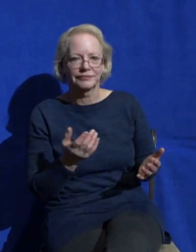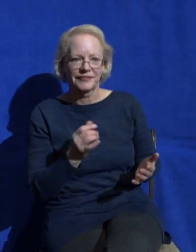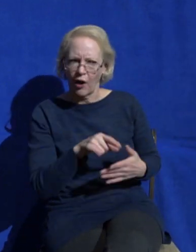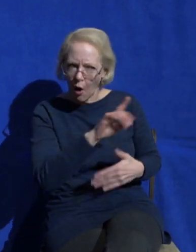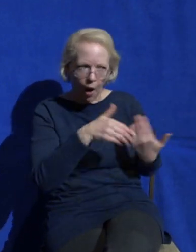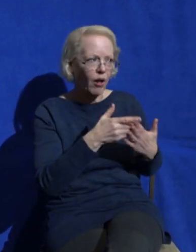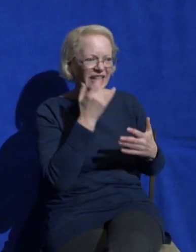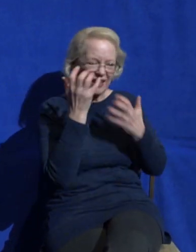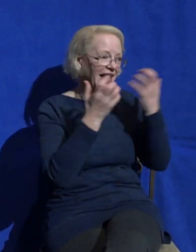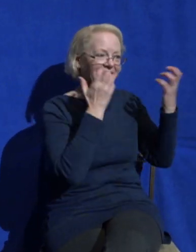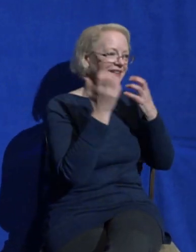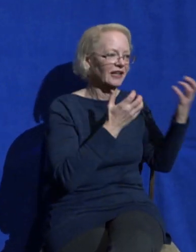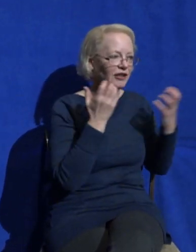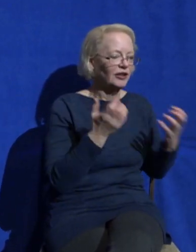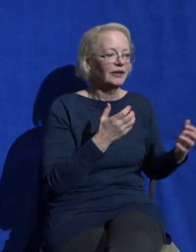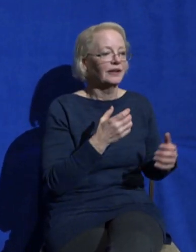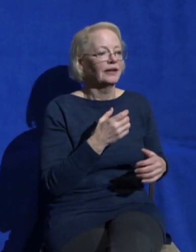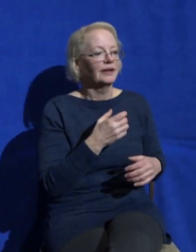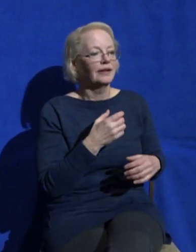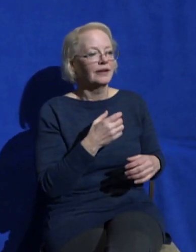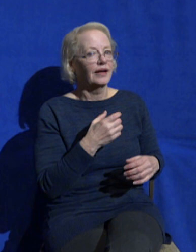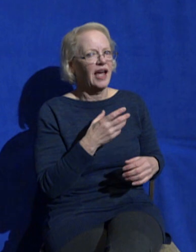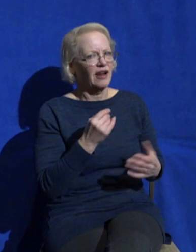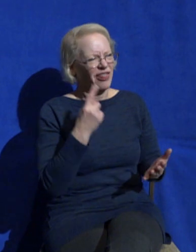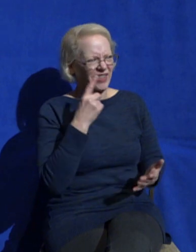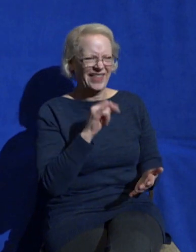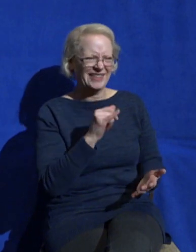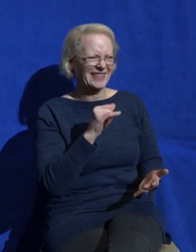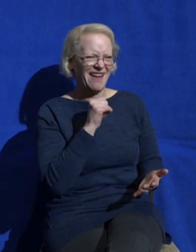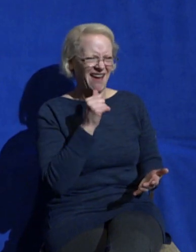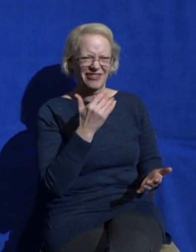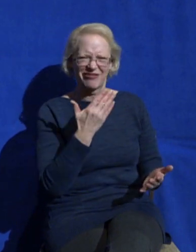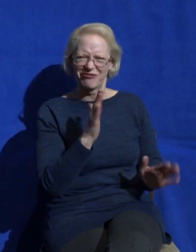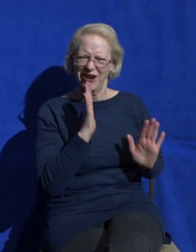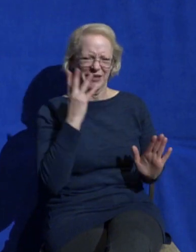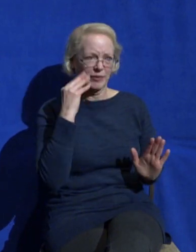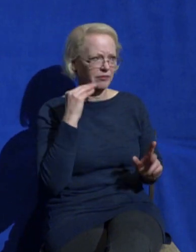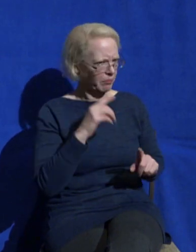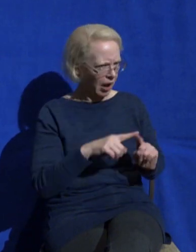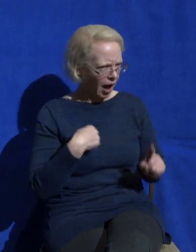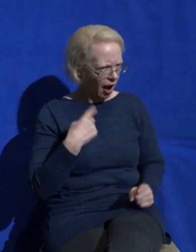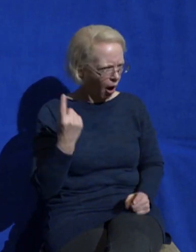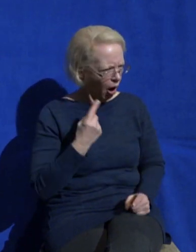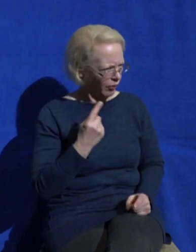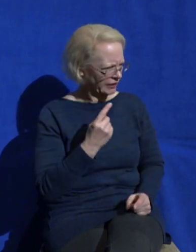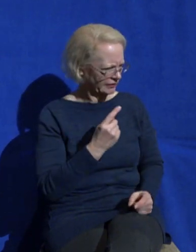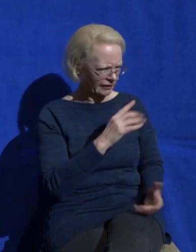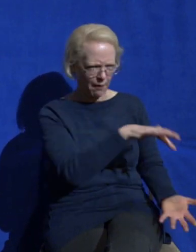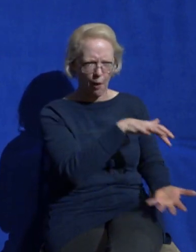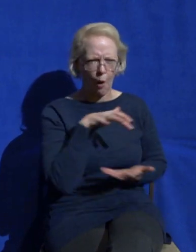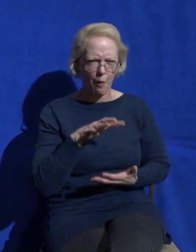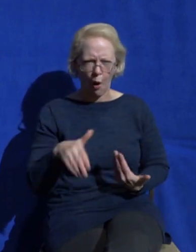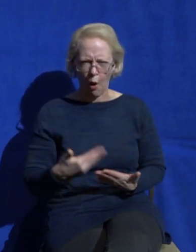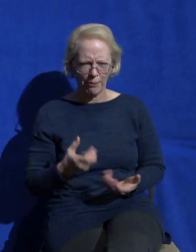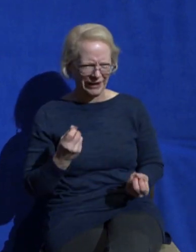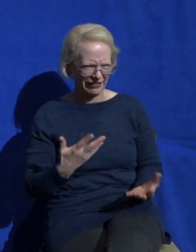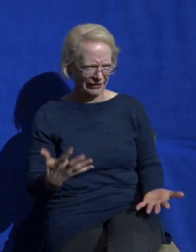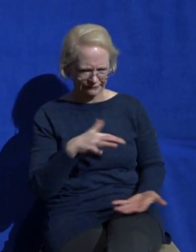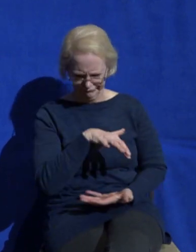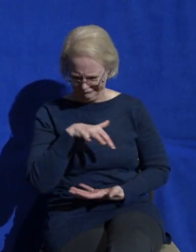always come back home with all this stuff right you're walking down the aisles in this marketplace and everybody is yelling at